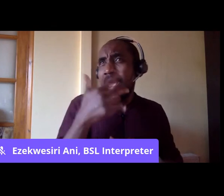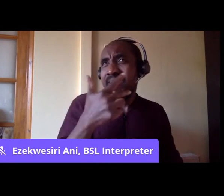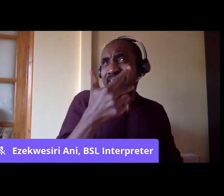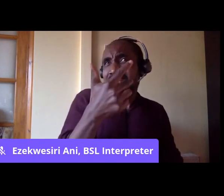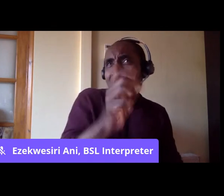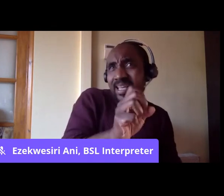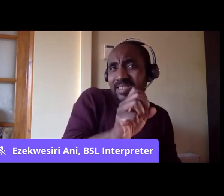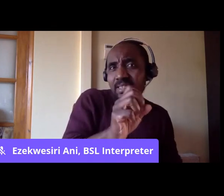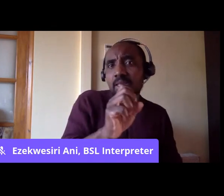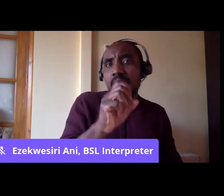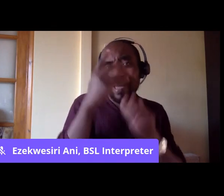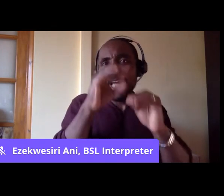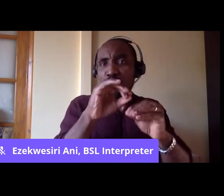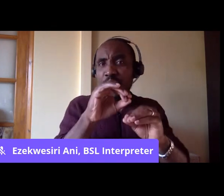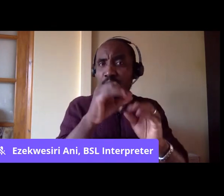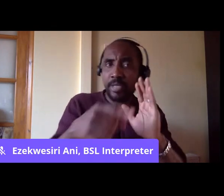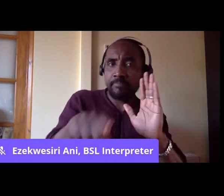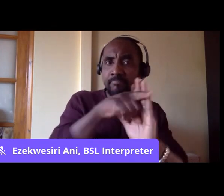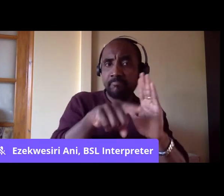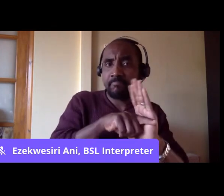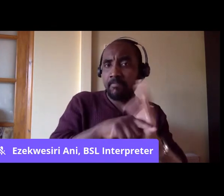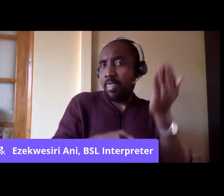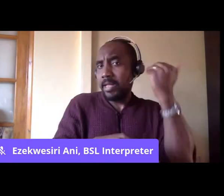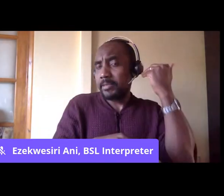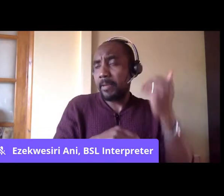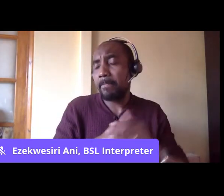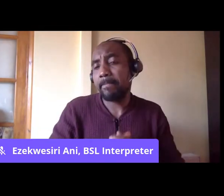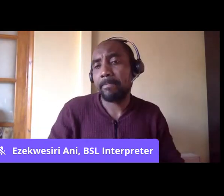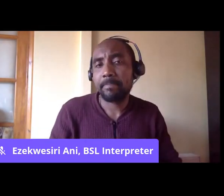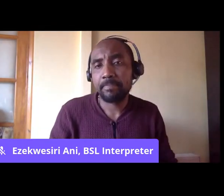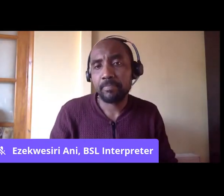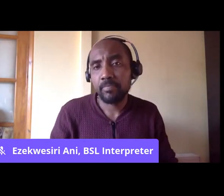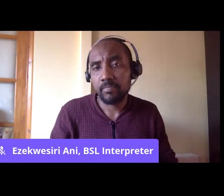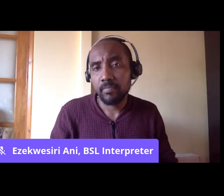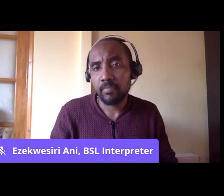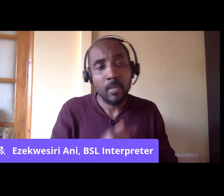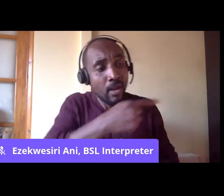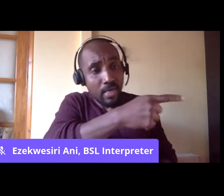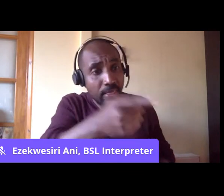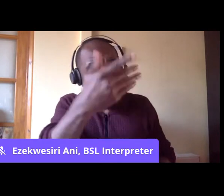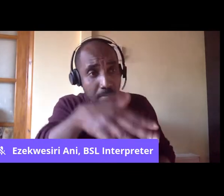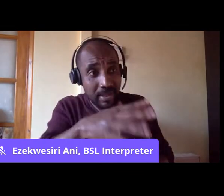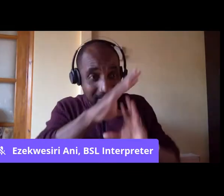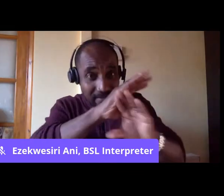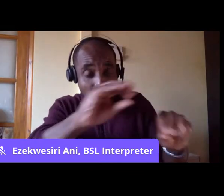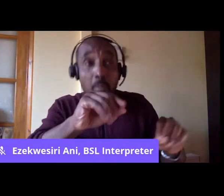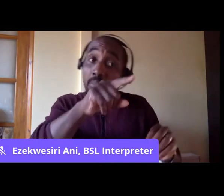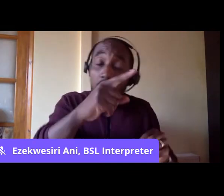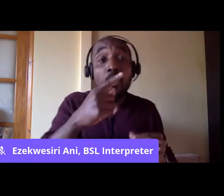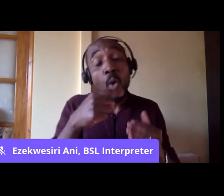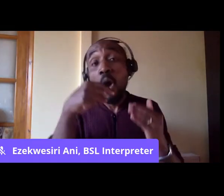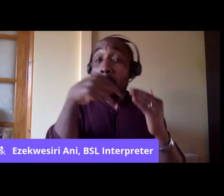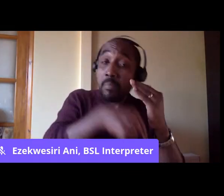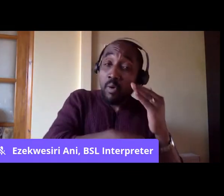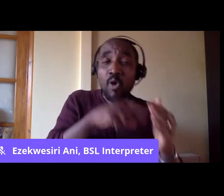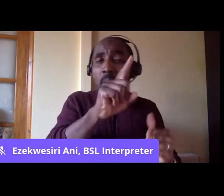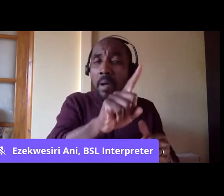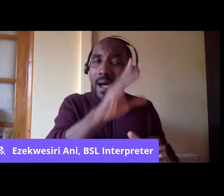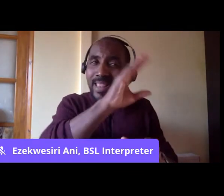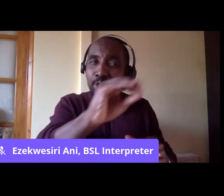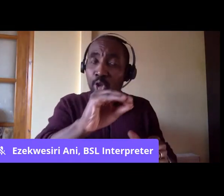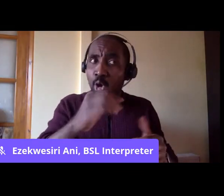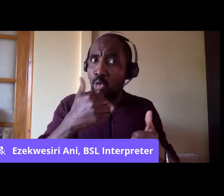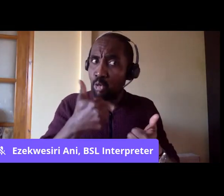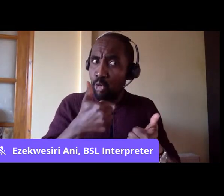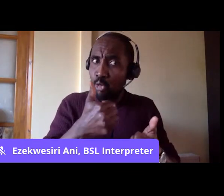that long before. And people were told, you may be poor, but you're part of the great British Empire. And